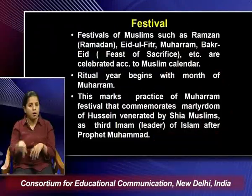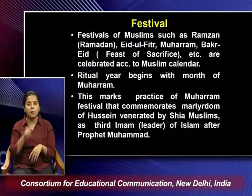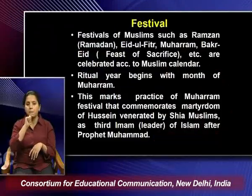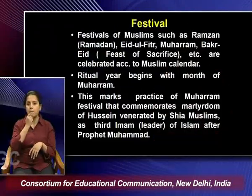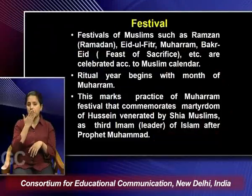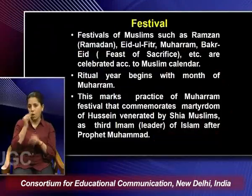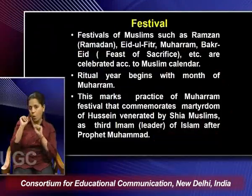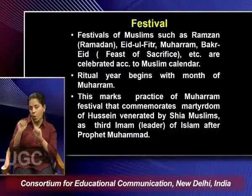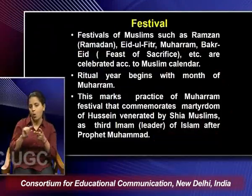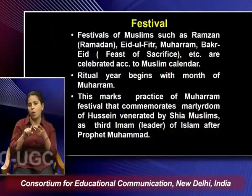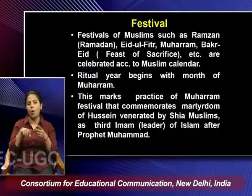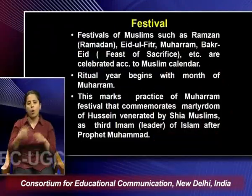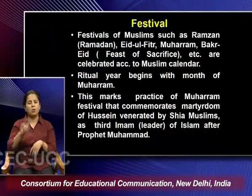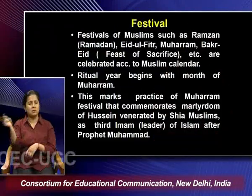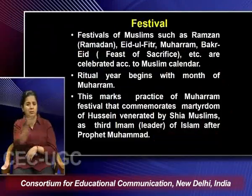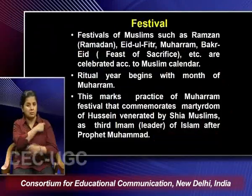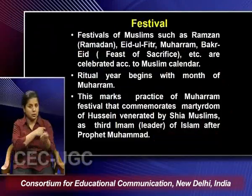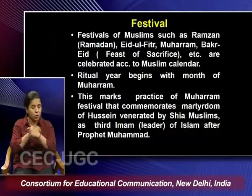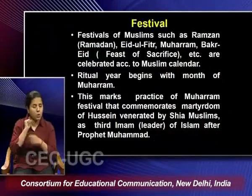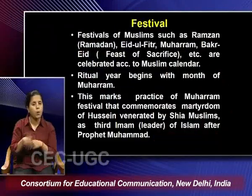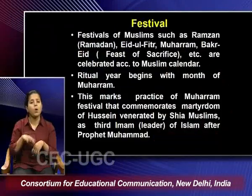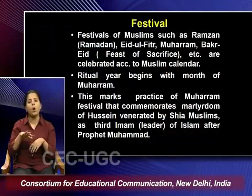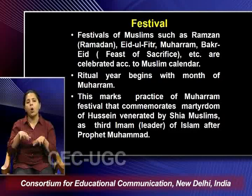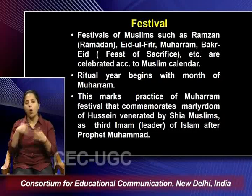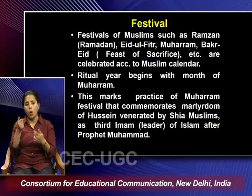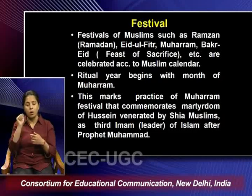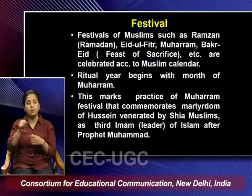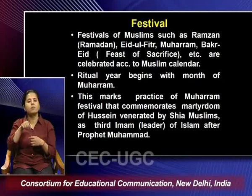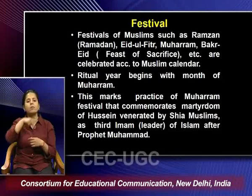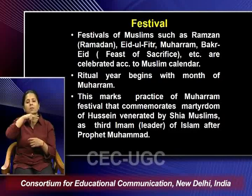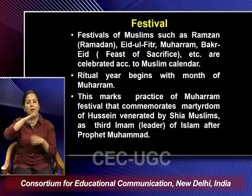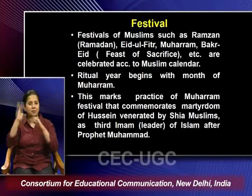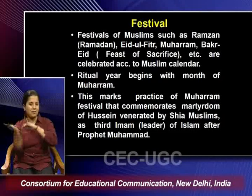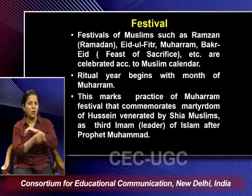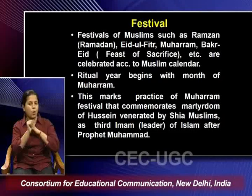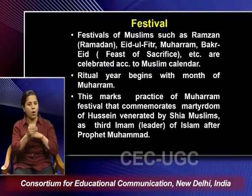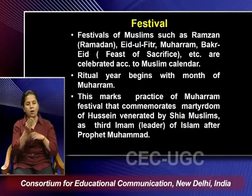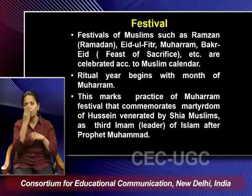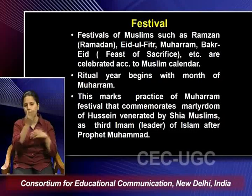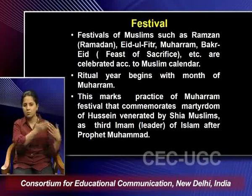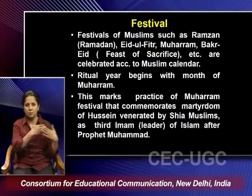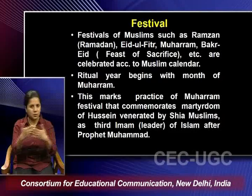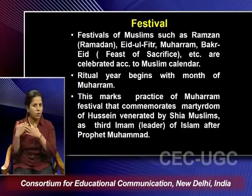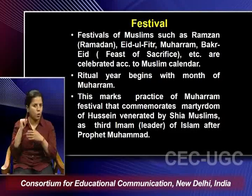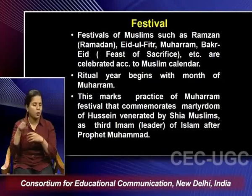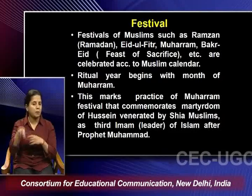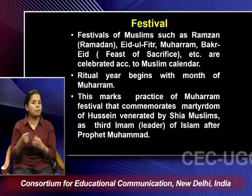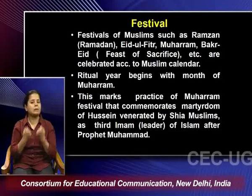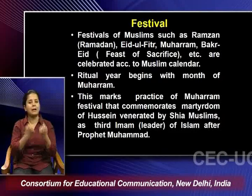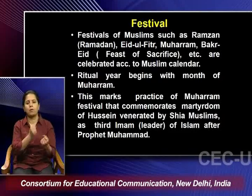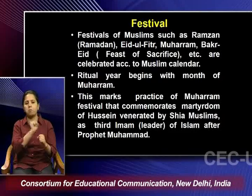Muharram, Bakrid, which is the feast of sacrifice, etcetera, they are celebrated according to the Muslim calendar.